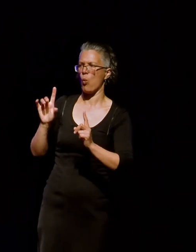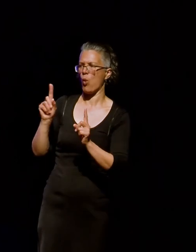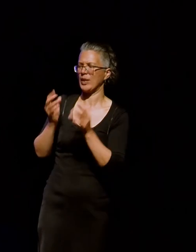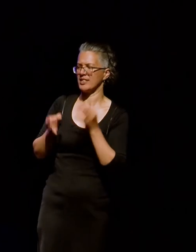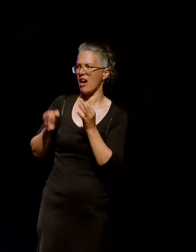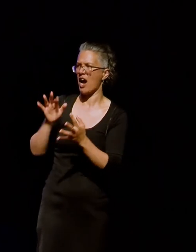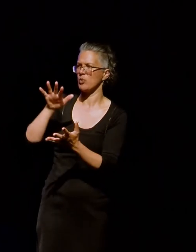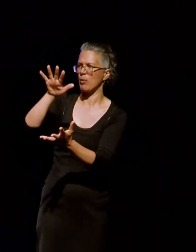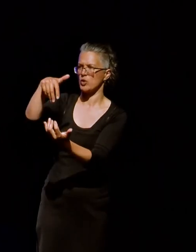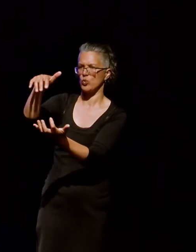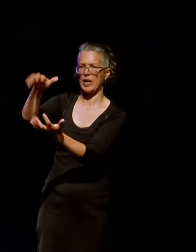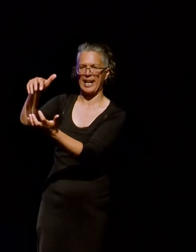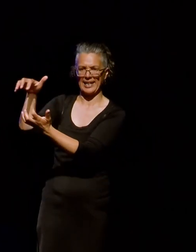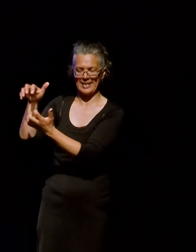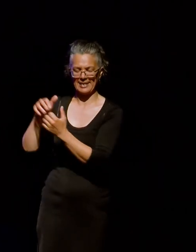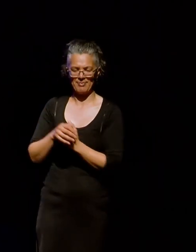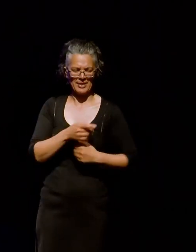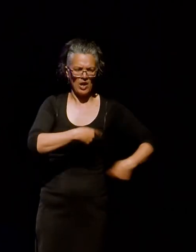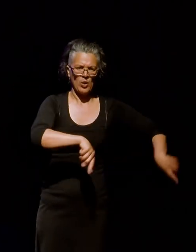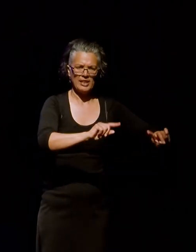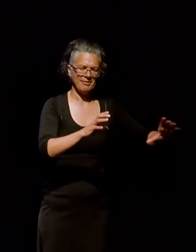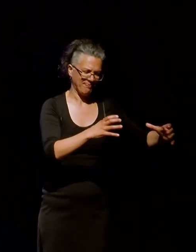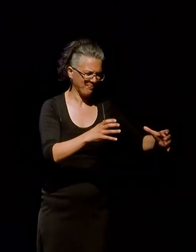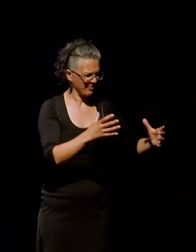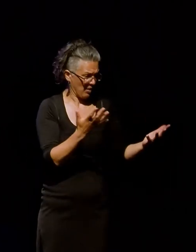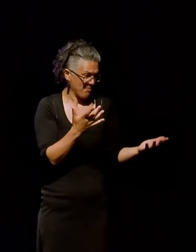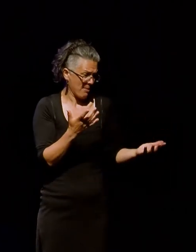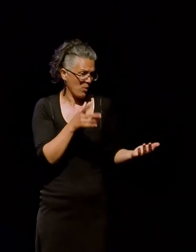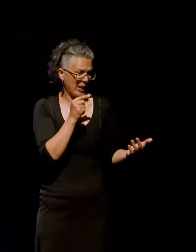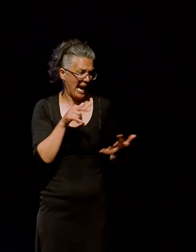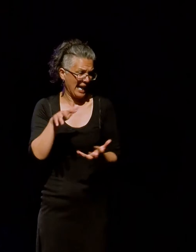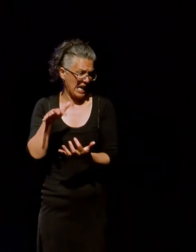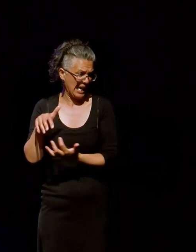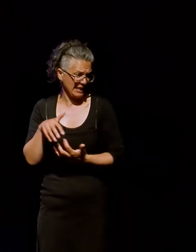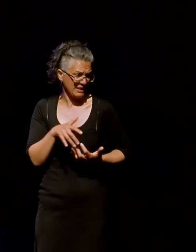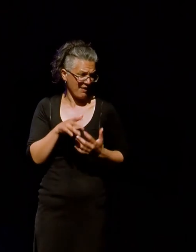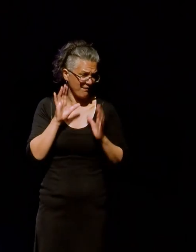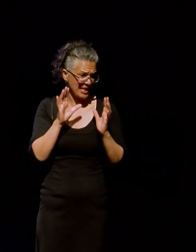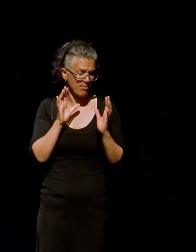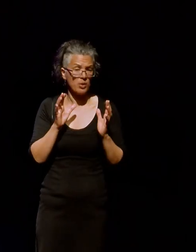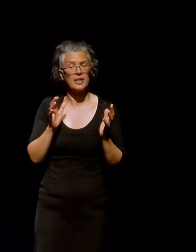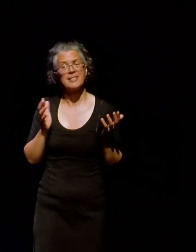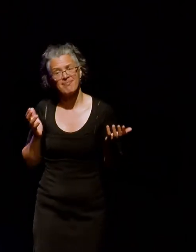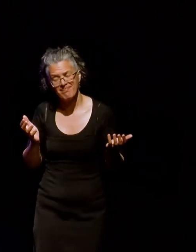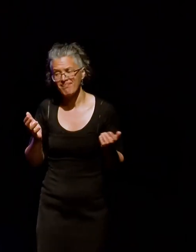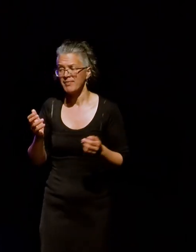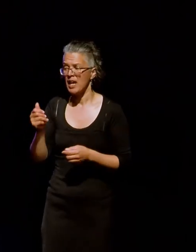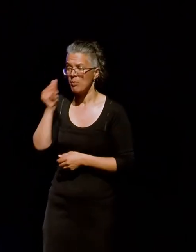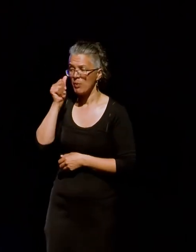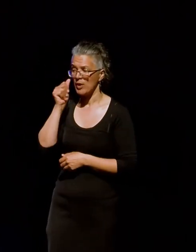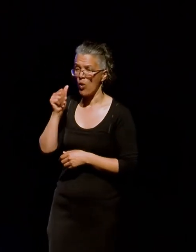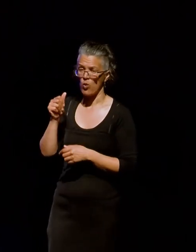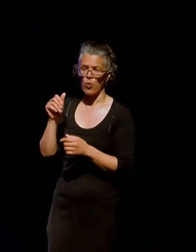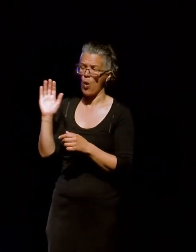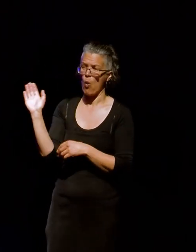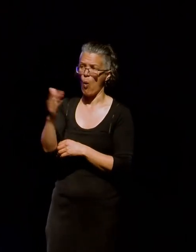Um, so, so we started thinking Thinking, okay, let's maybe collect Facebook. But we also know that Facebook and all of the really